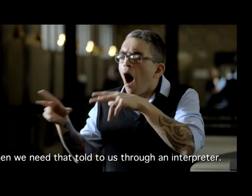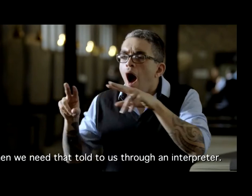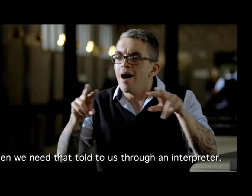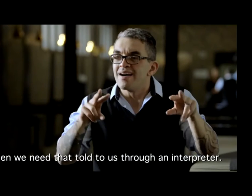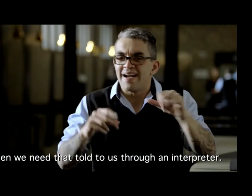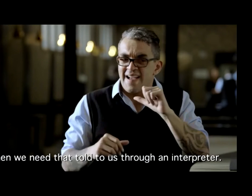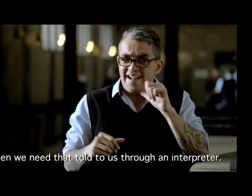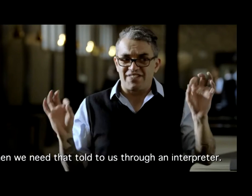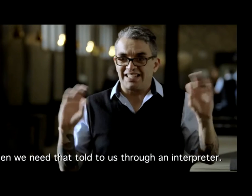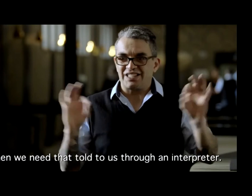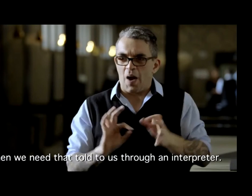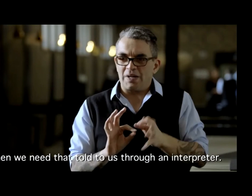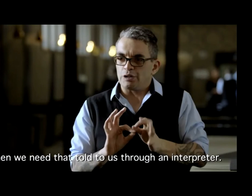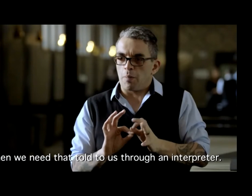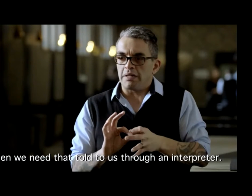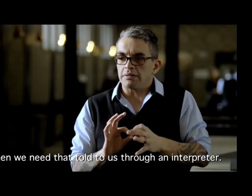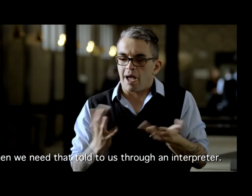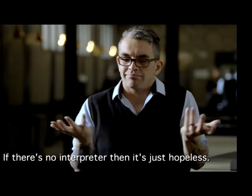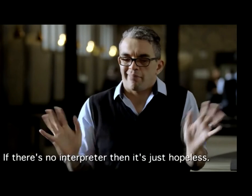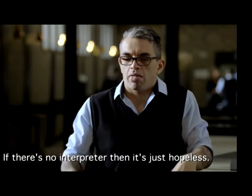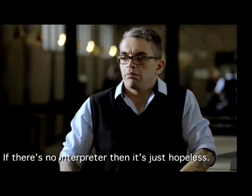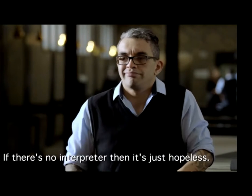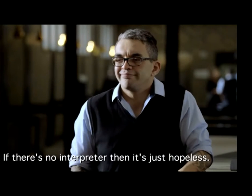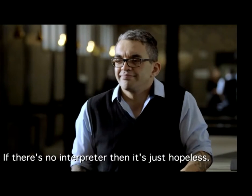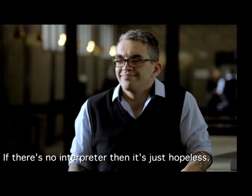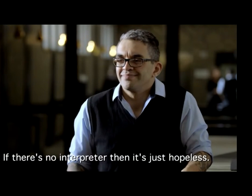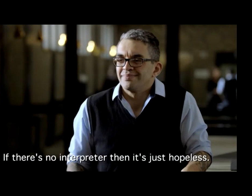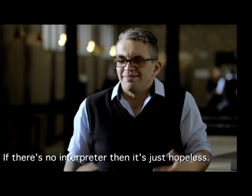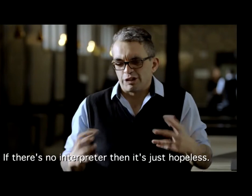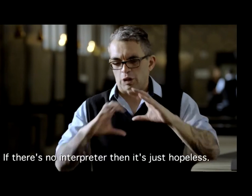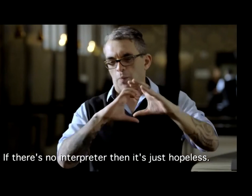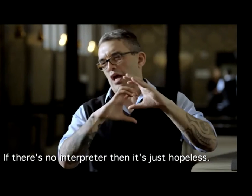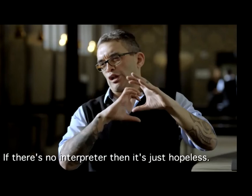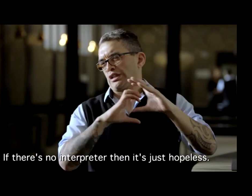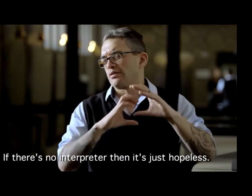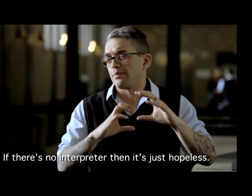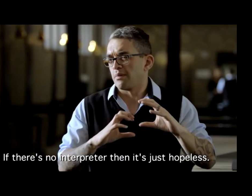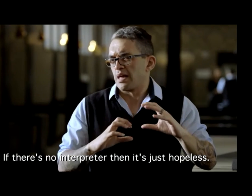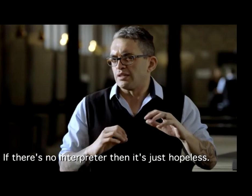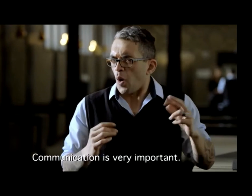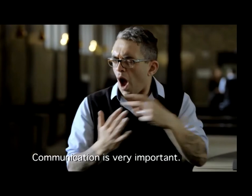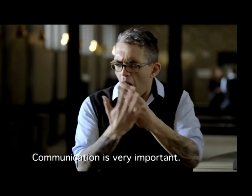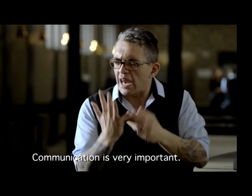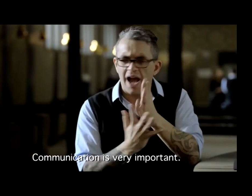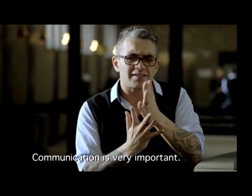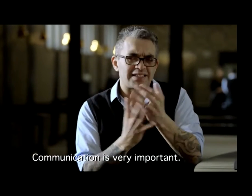Communication is very important. I love having access to art. And it's very good when we have someone there to interpret for us.